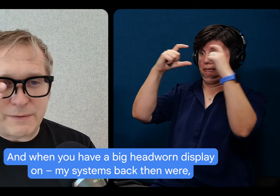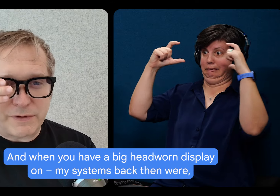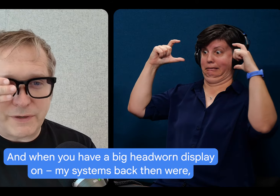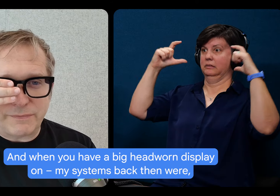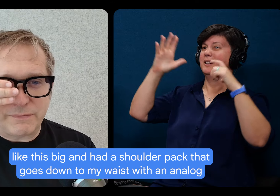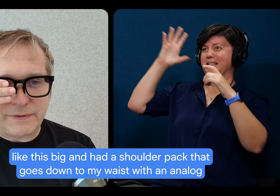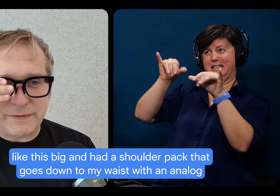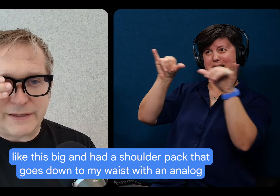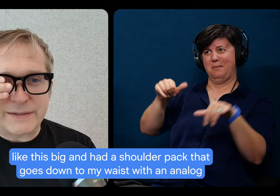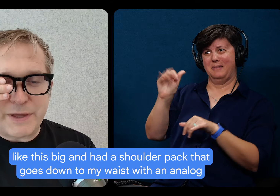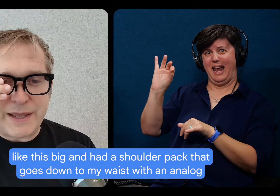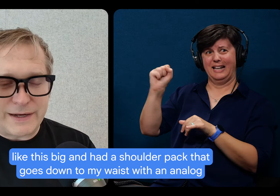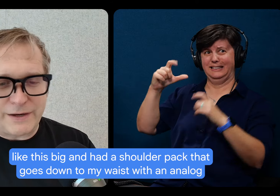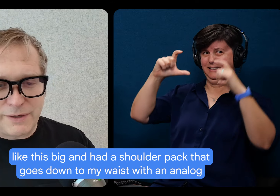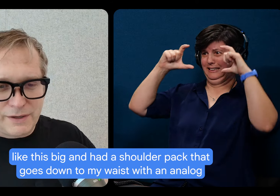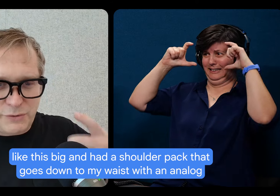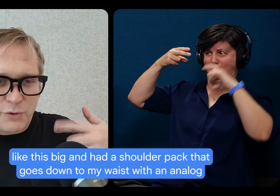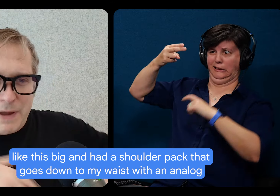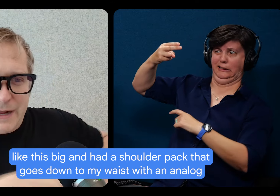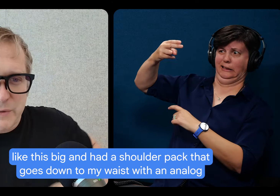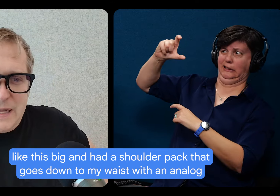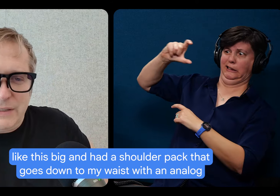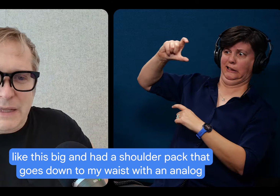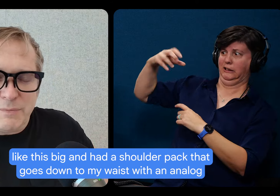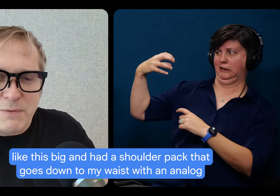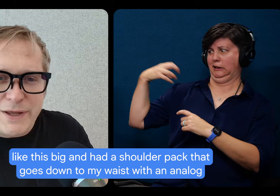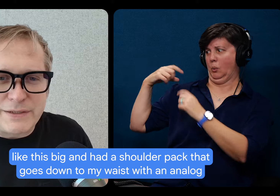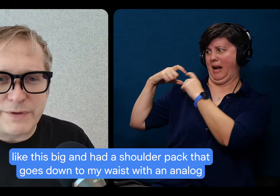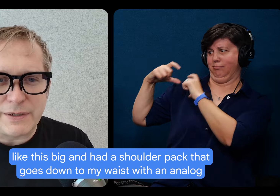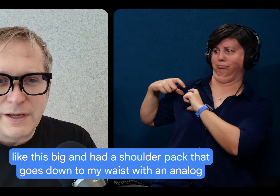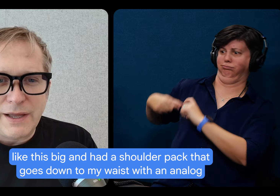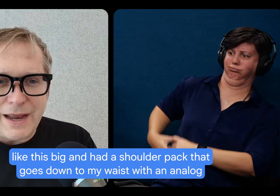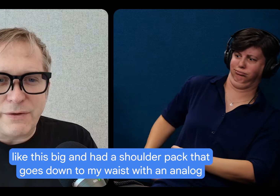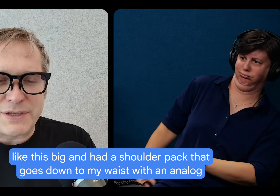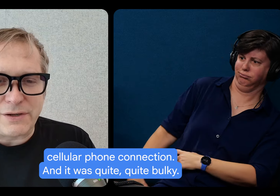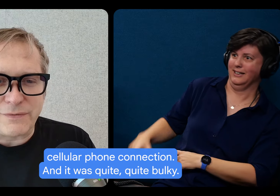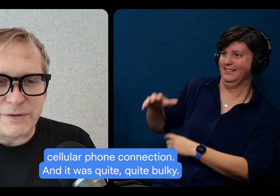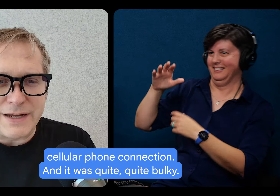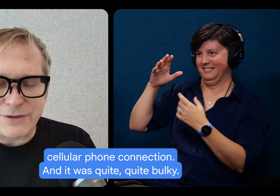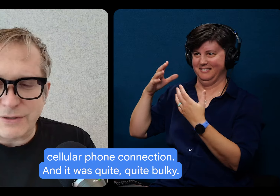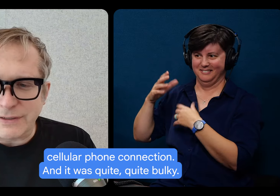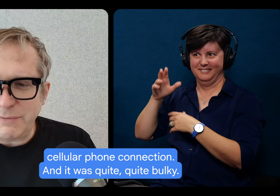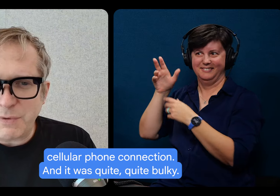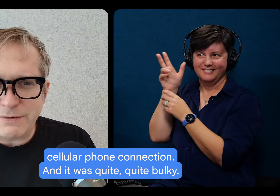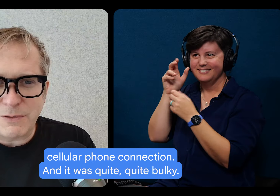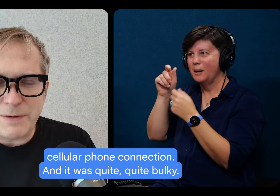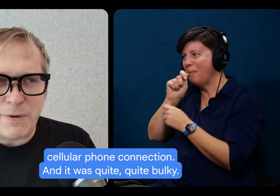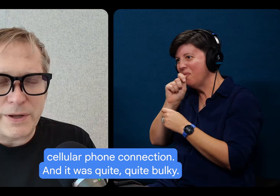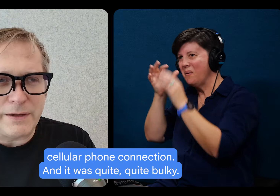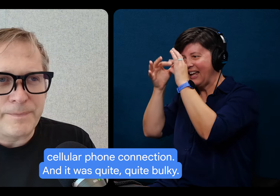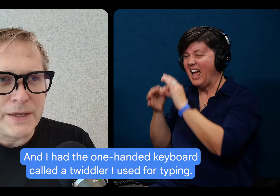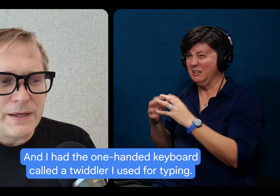back then were, you know, like this big and had a shoulder pack that was down to my waist with an analog cellular phone connection, and it was quite